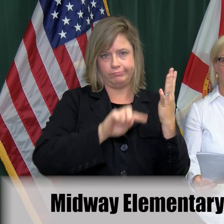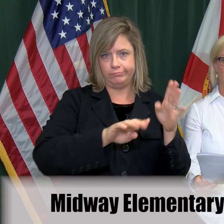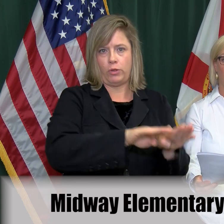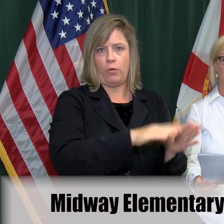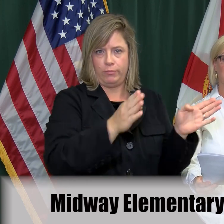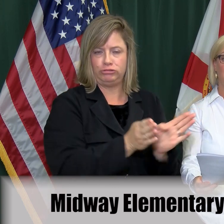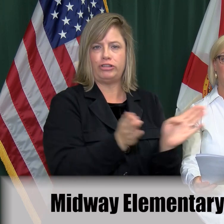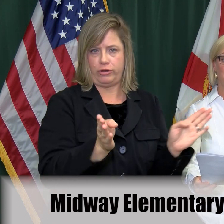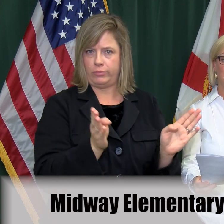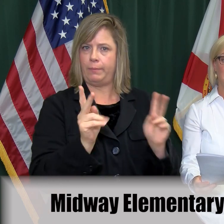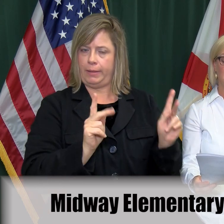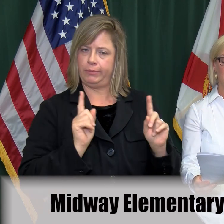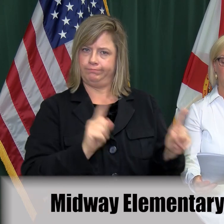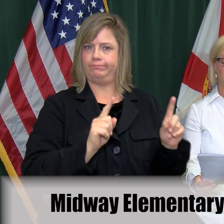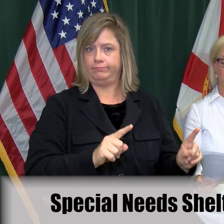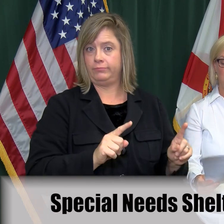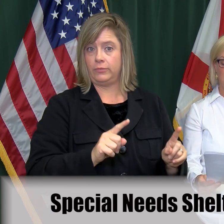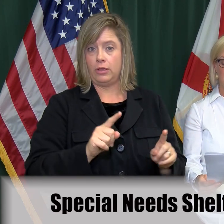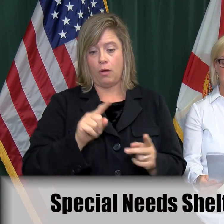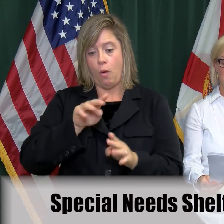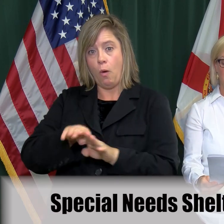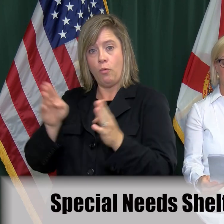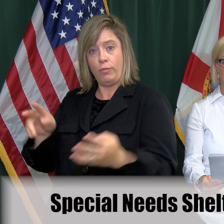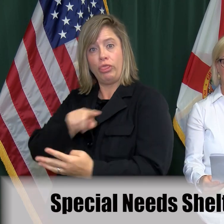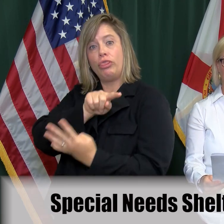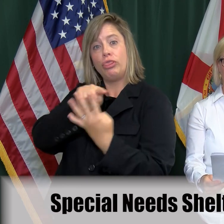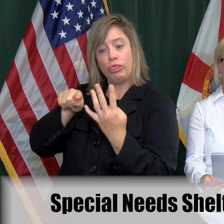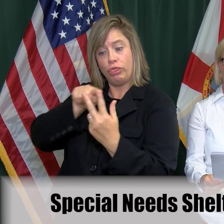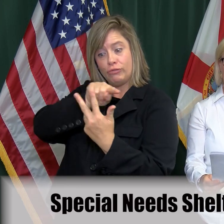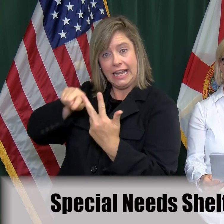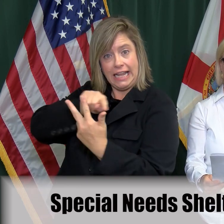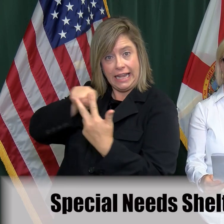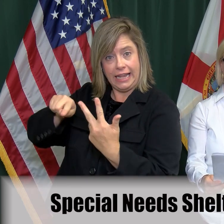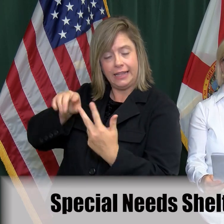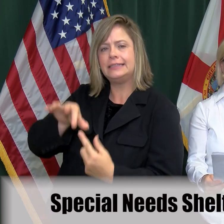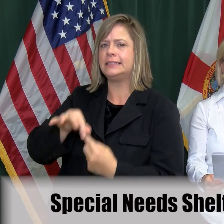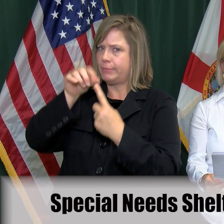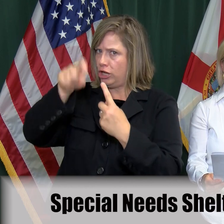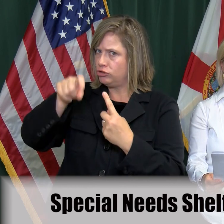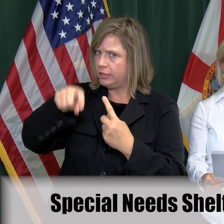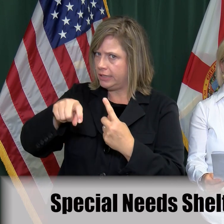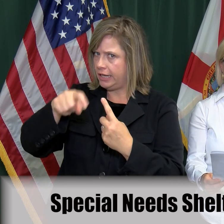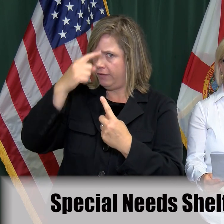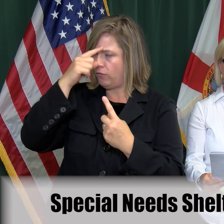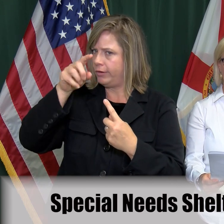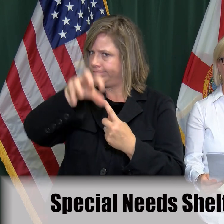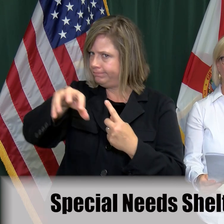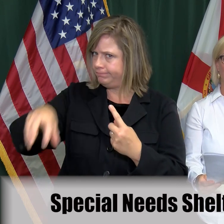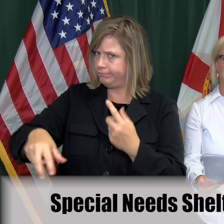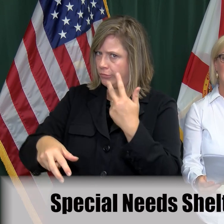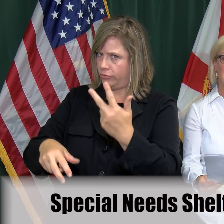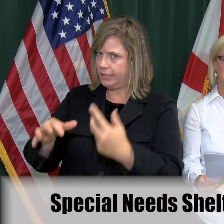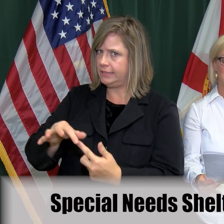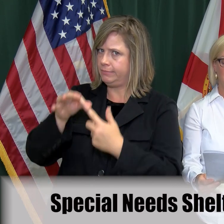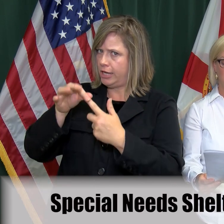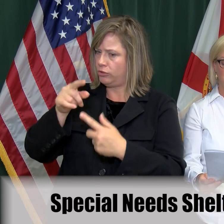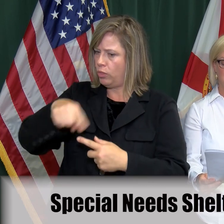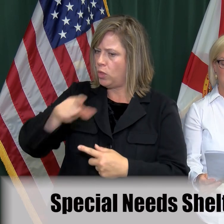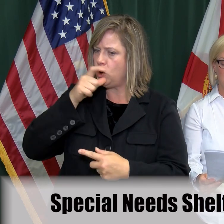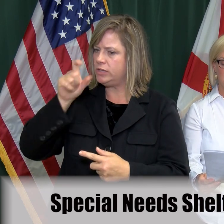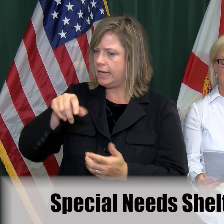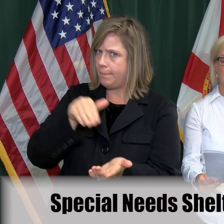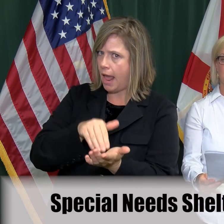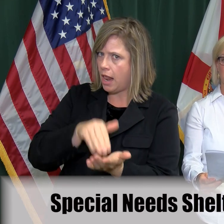We are also opening three special needs shelters for our residents with enhanced